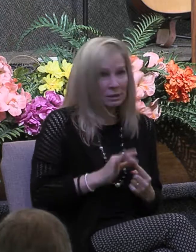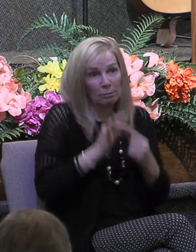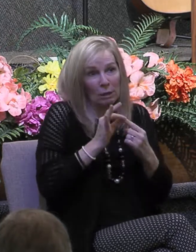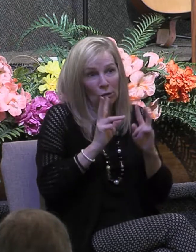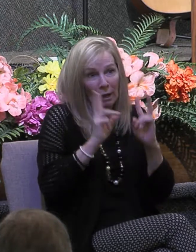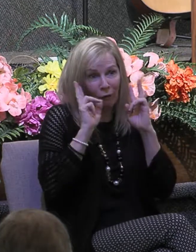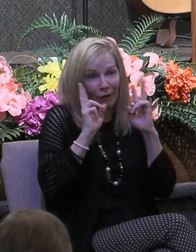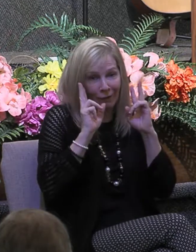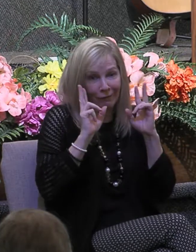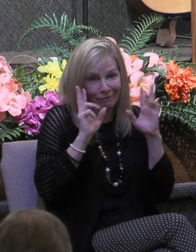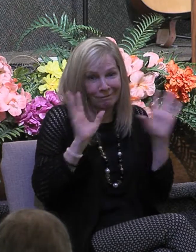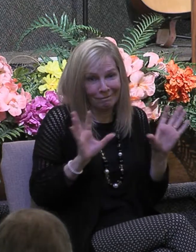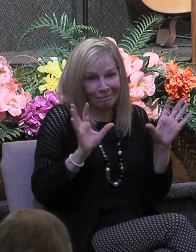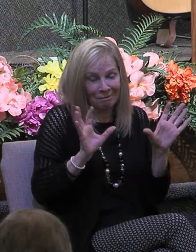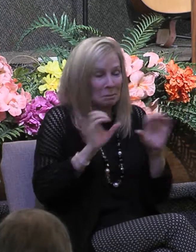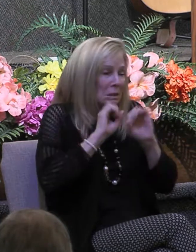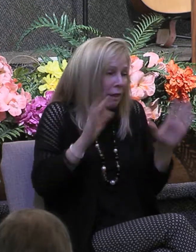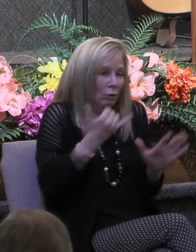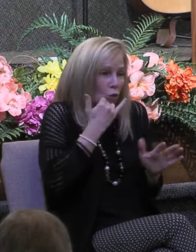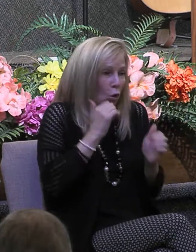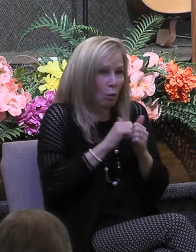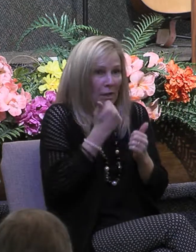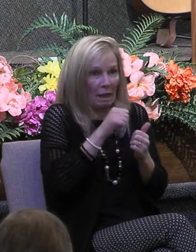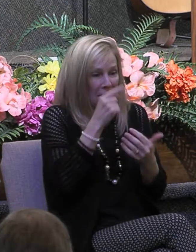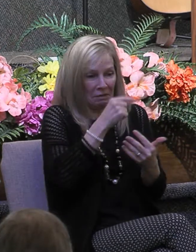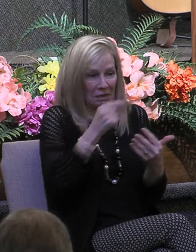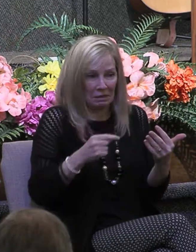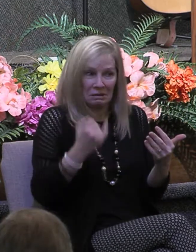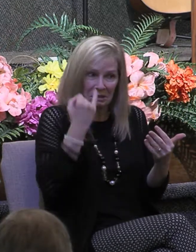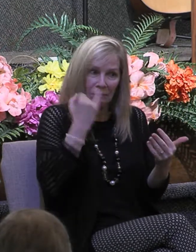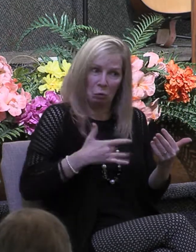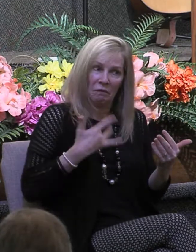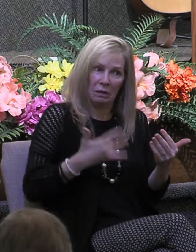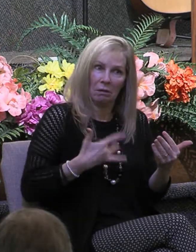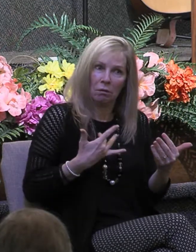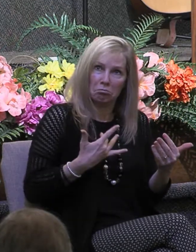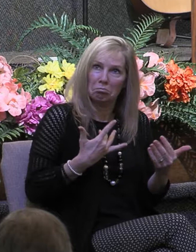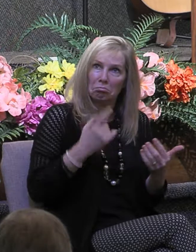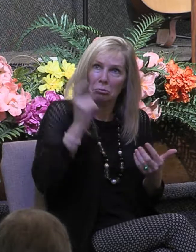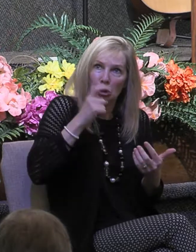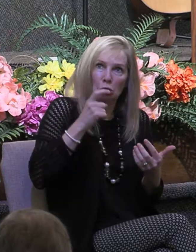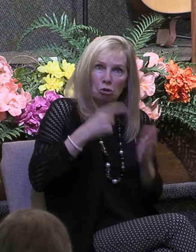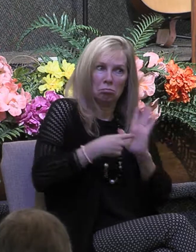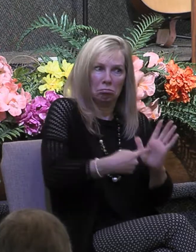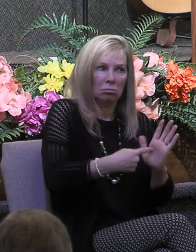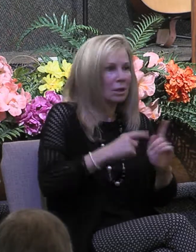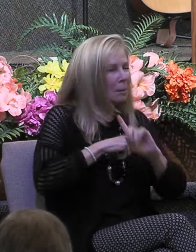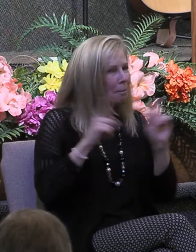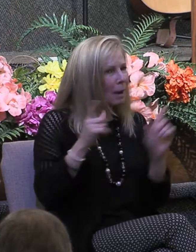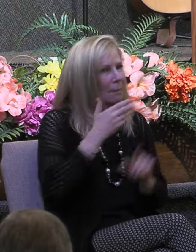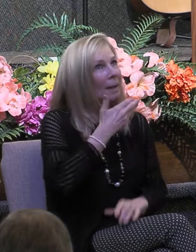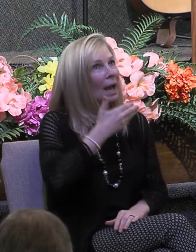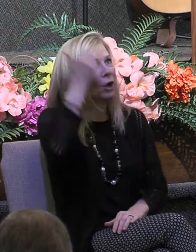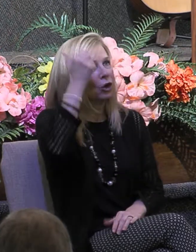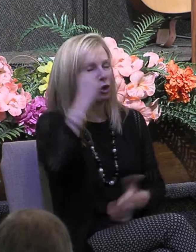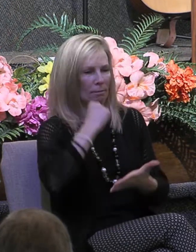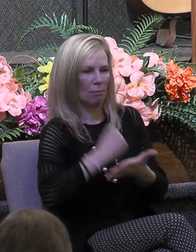Of course, there's nothing wrong with any of this if one feels it is his calling, but there is a much better sign, a mark that has